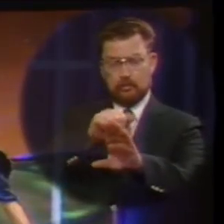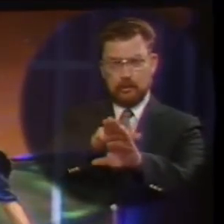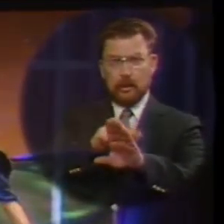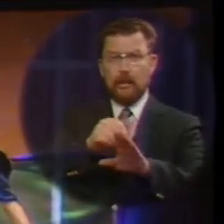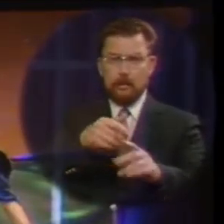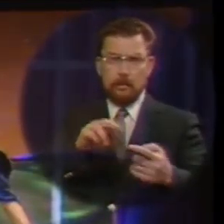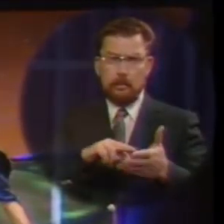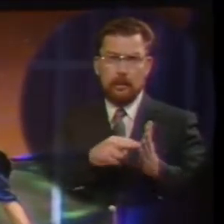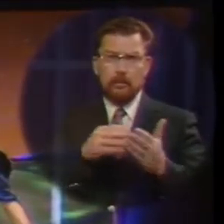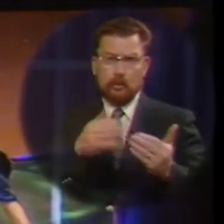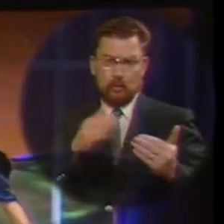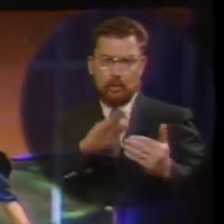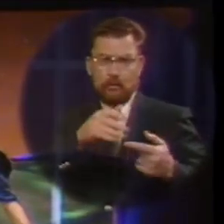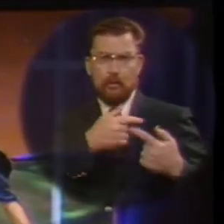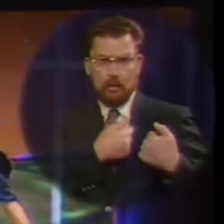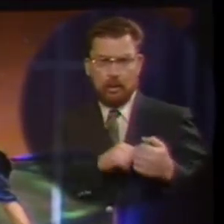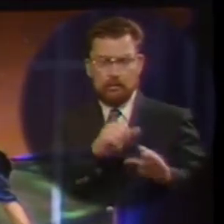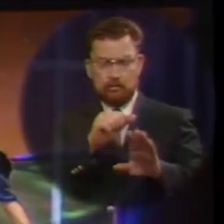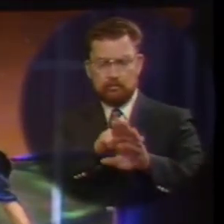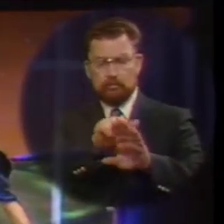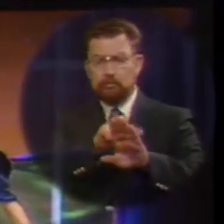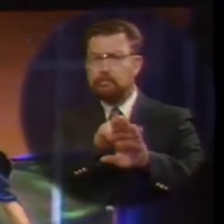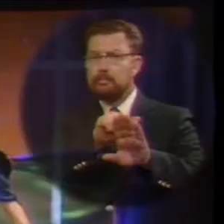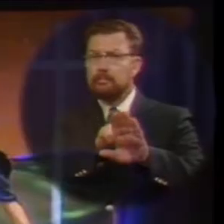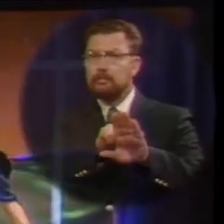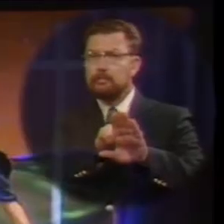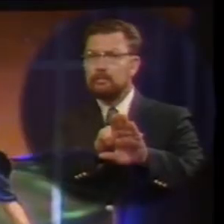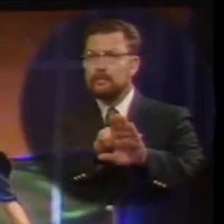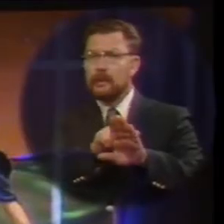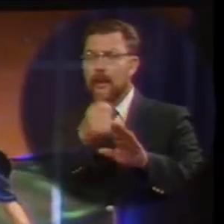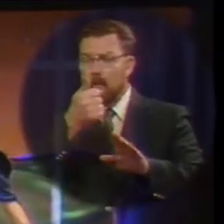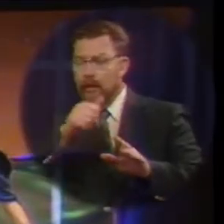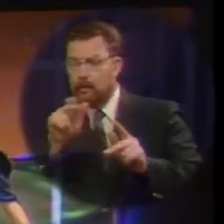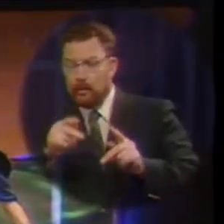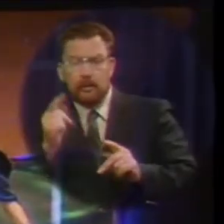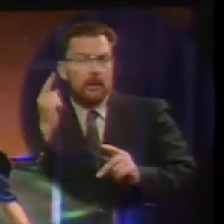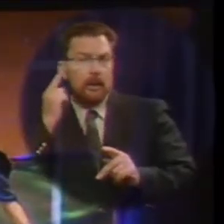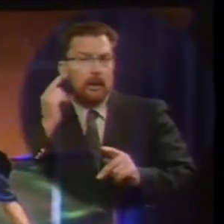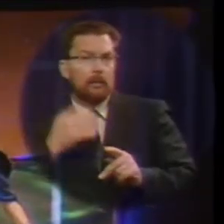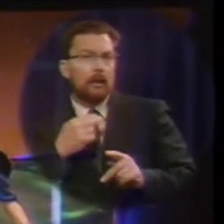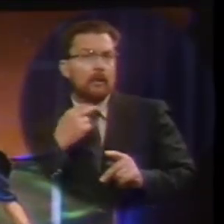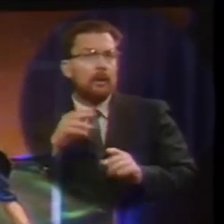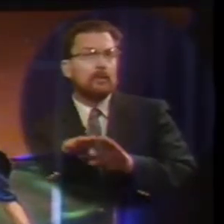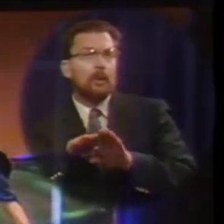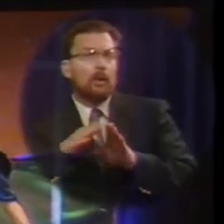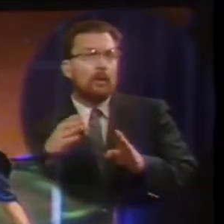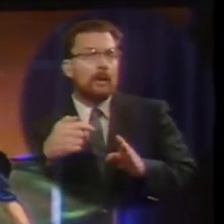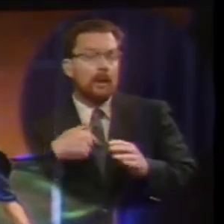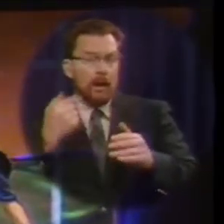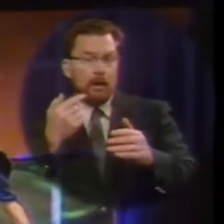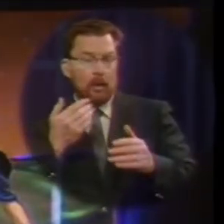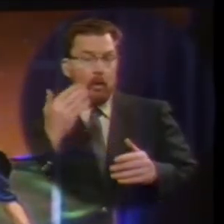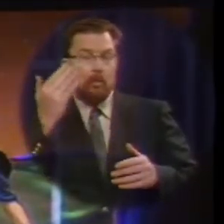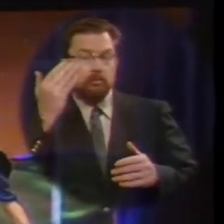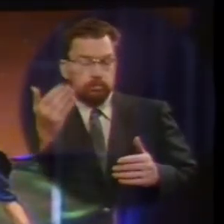door of your heart the door of your life if any man hear my voice and open the door i will come into him